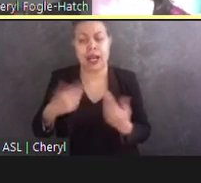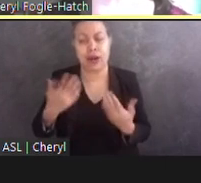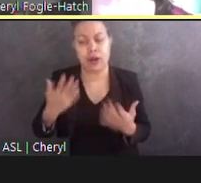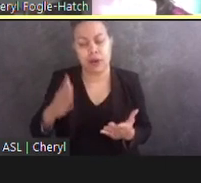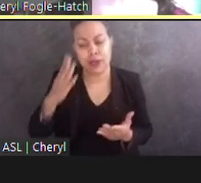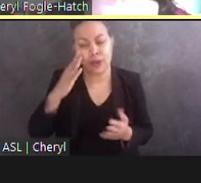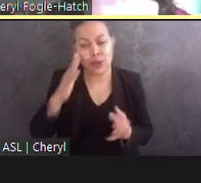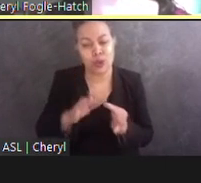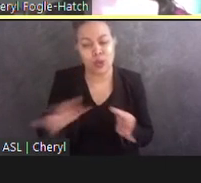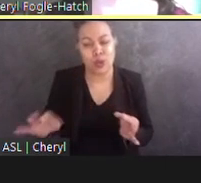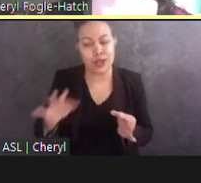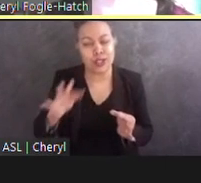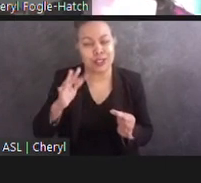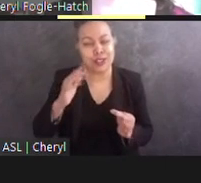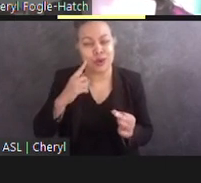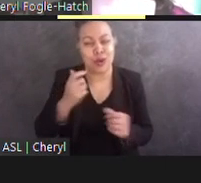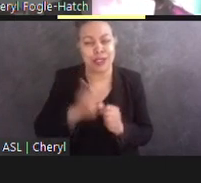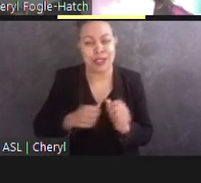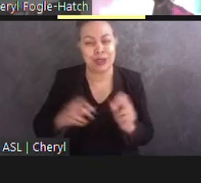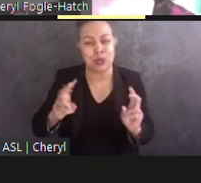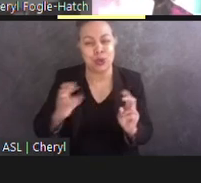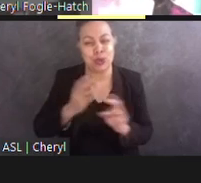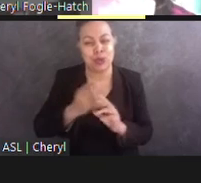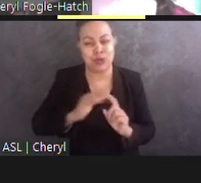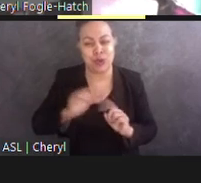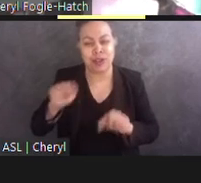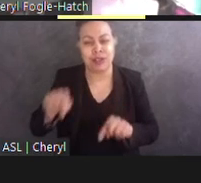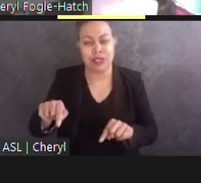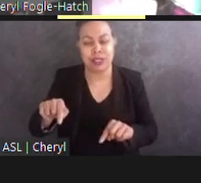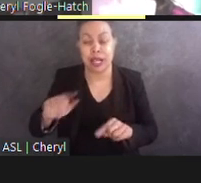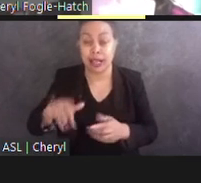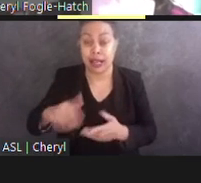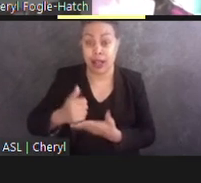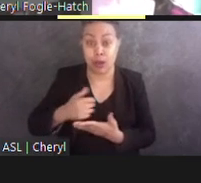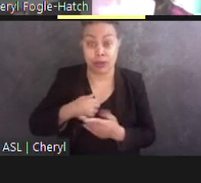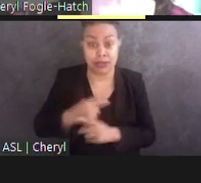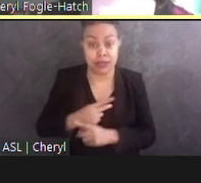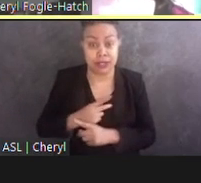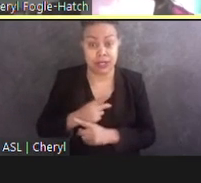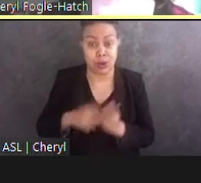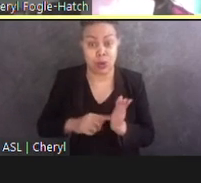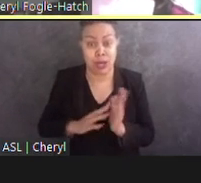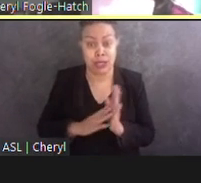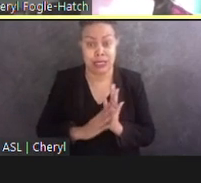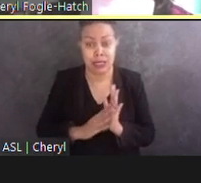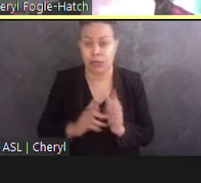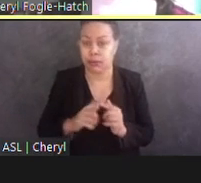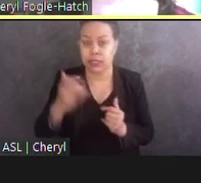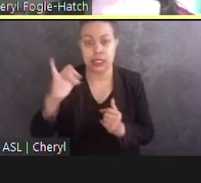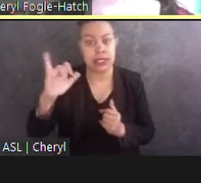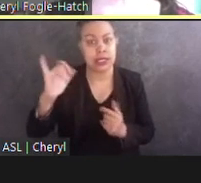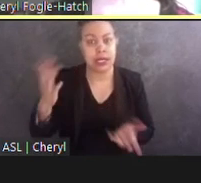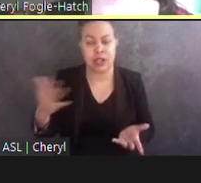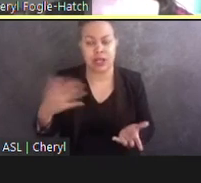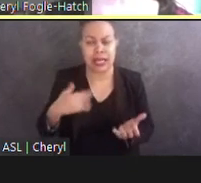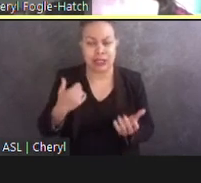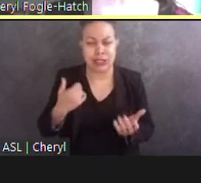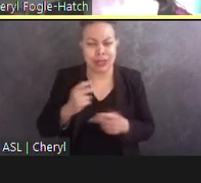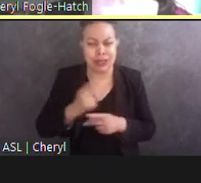braille puzzle. Even so, I had to spell out the words letter by letter as someone might when learning braille.